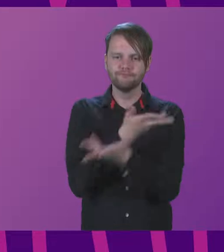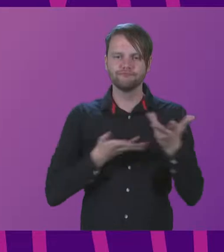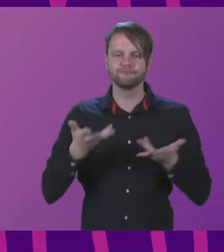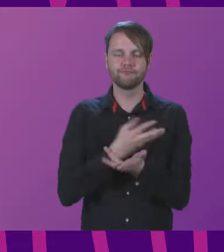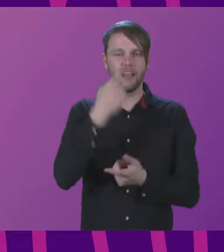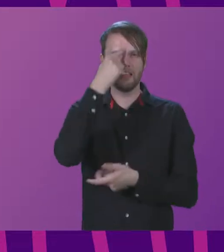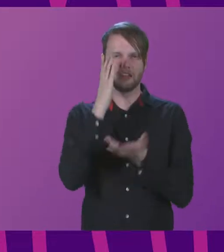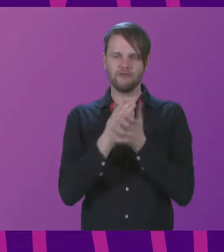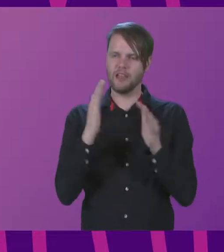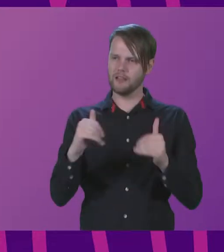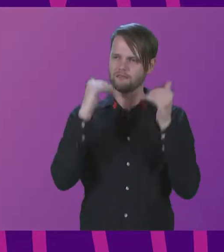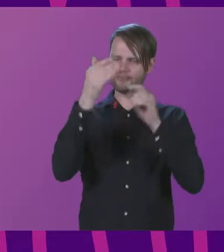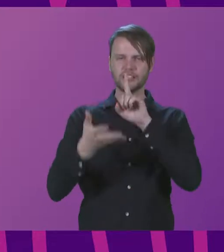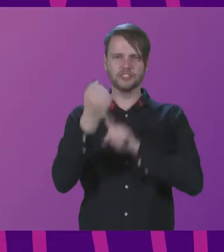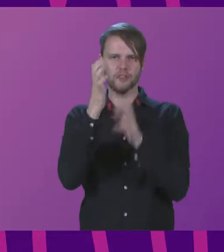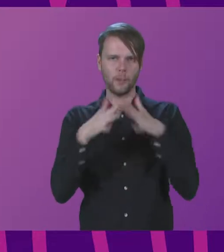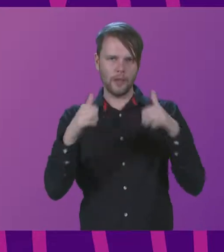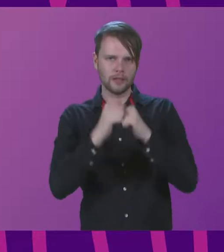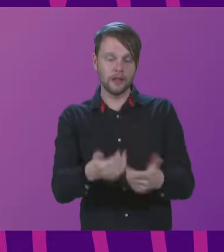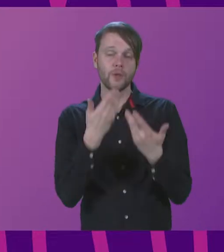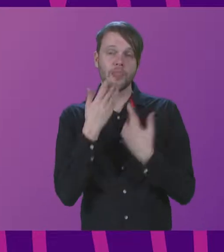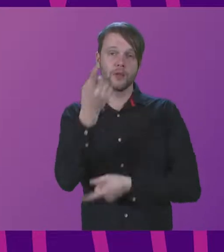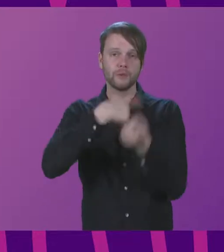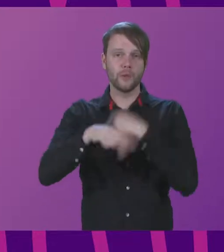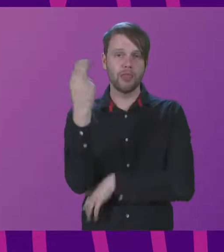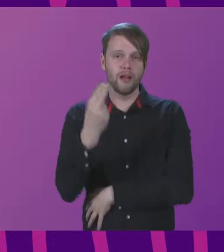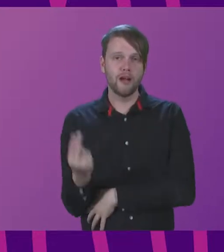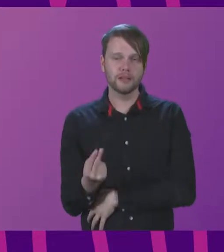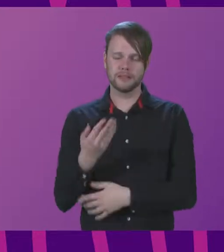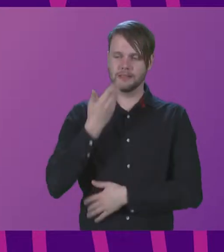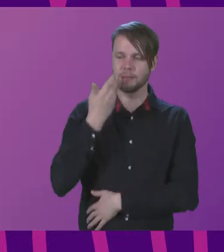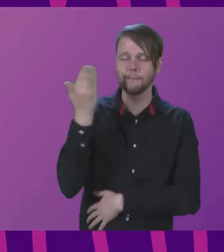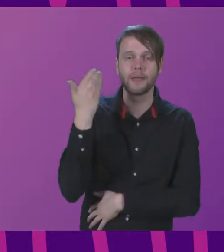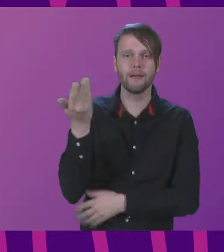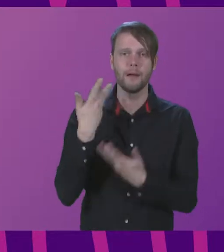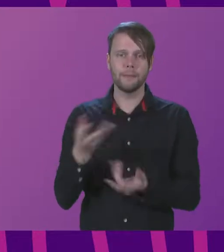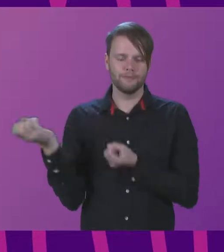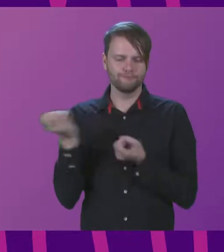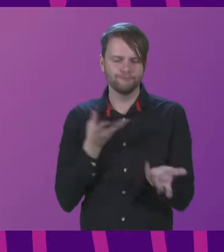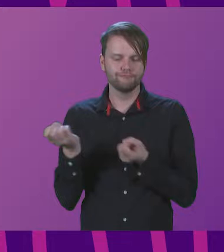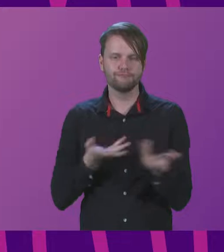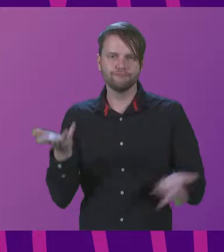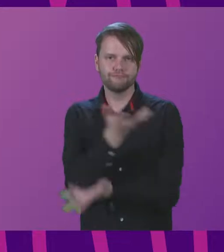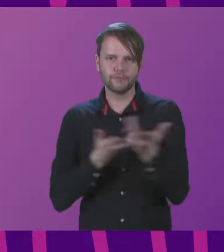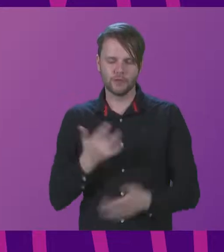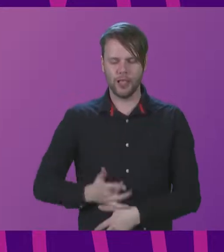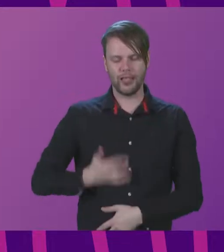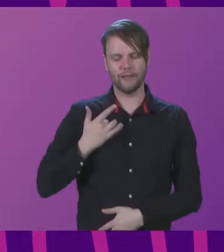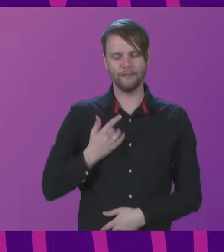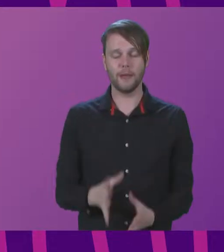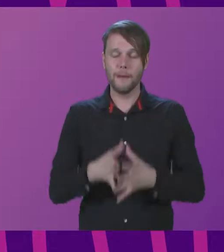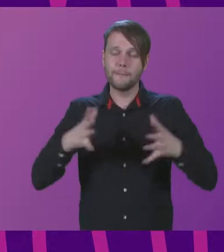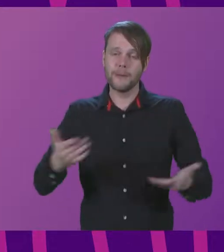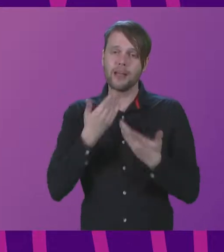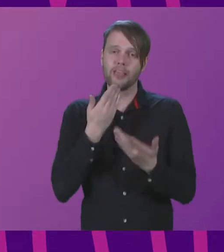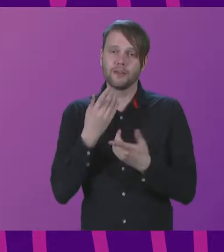to that this weekend. Thank you to all the wonderful artists and engaging speakers who've brought that dialogue to life. A huge